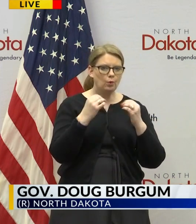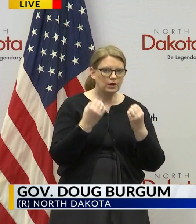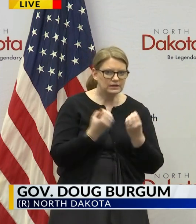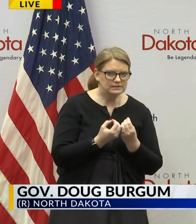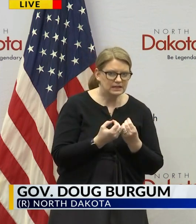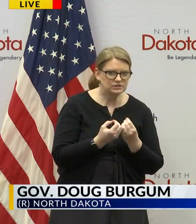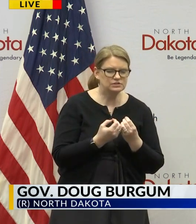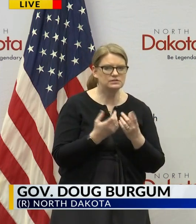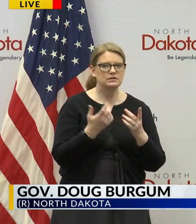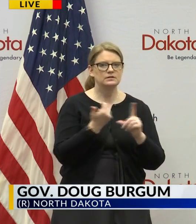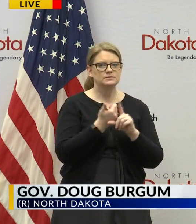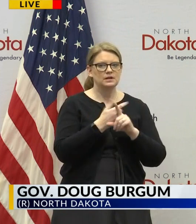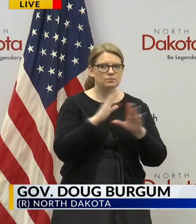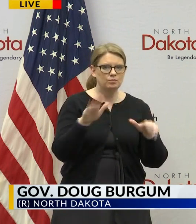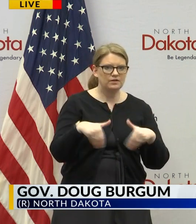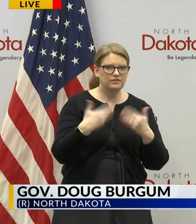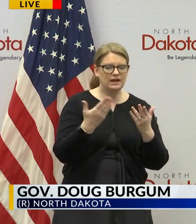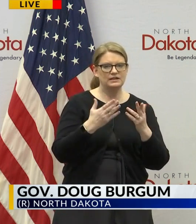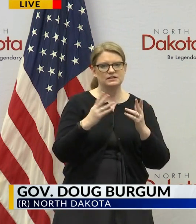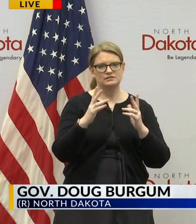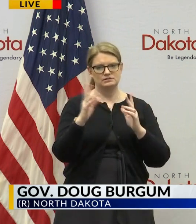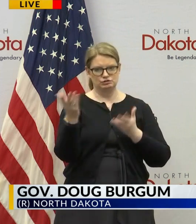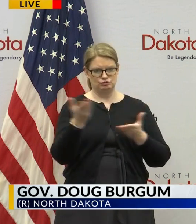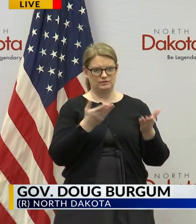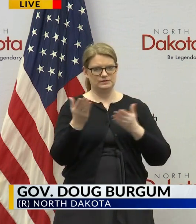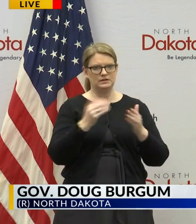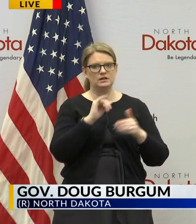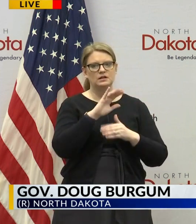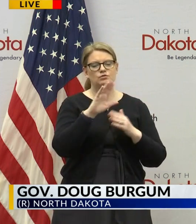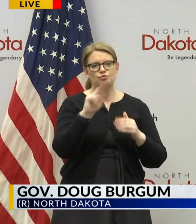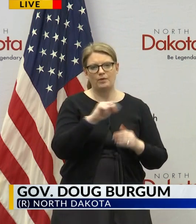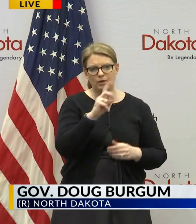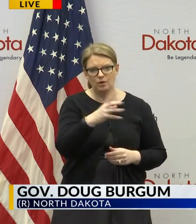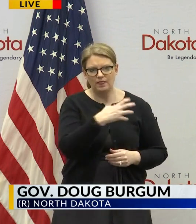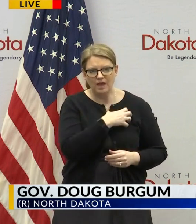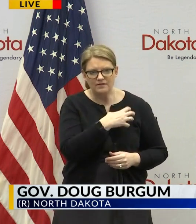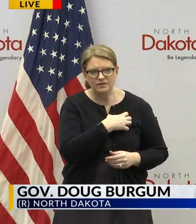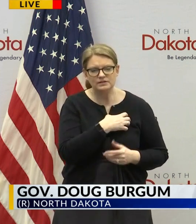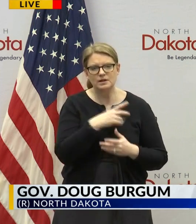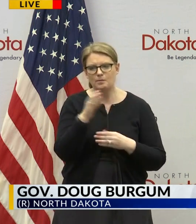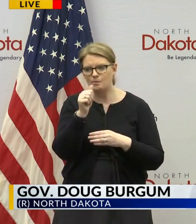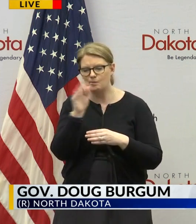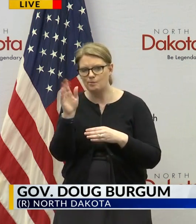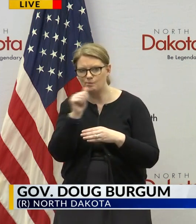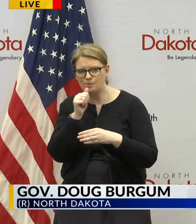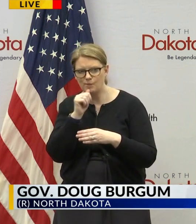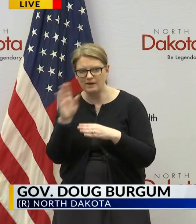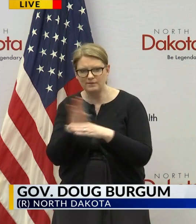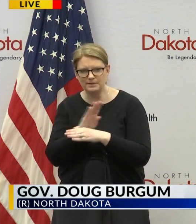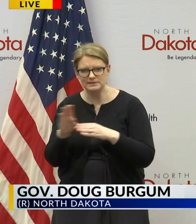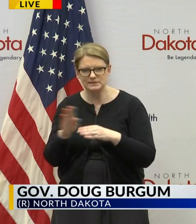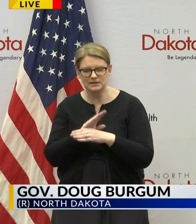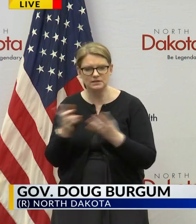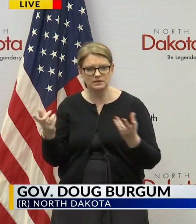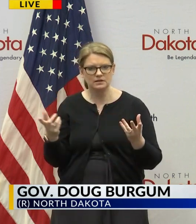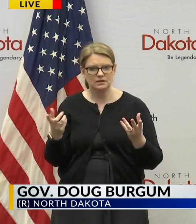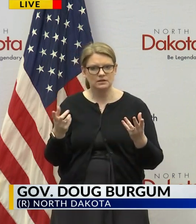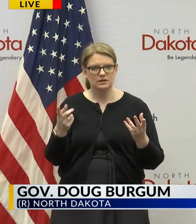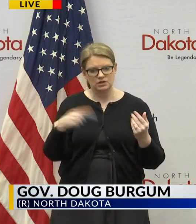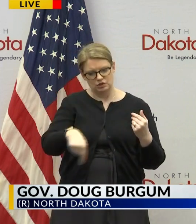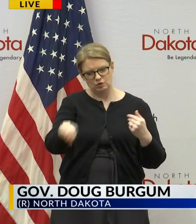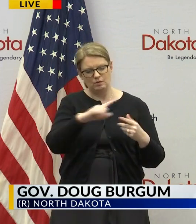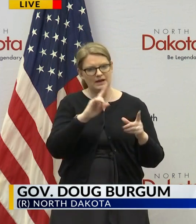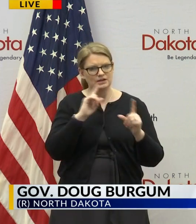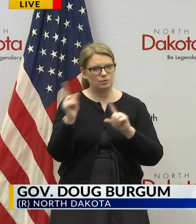provide services to citizens or business all North Dakota law enforcement agencies private sector businesses operating the state are hereby directed